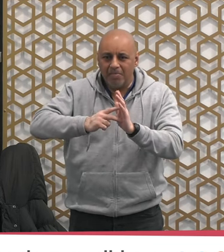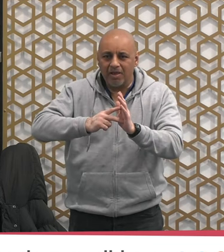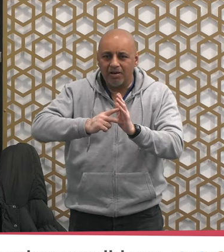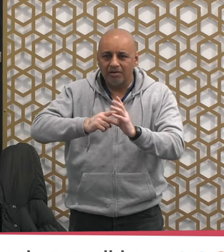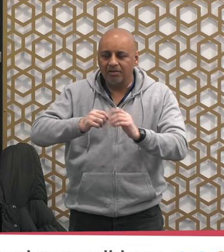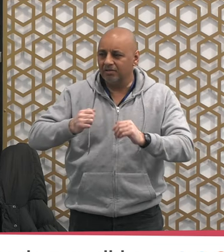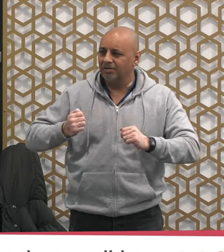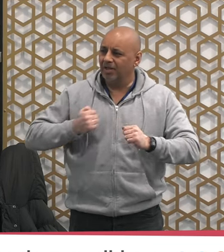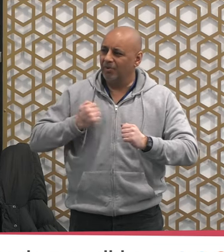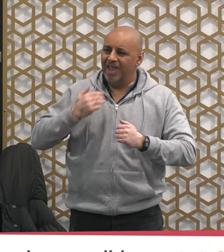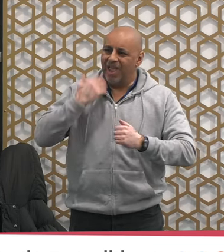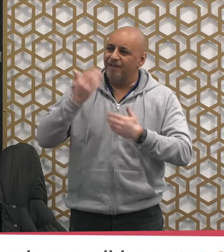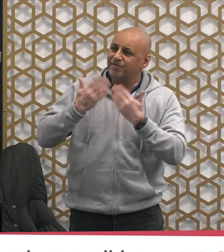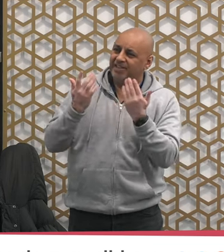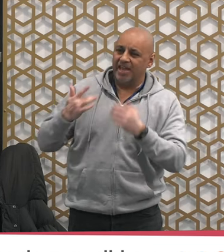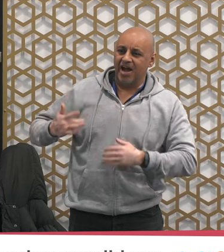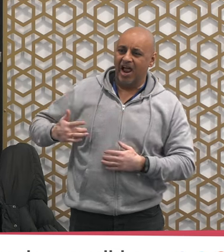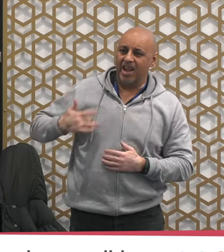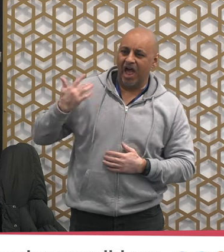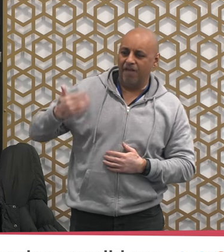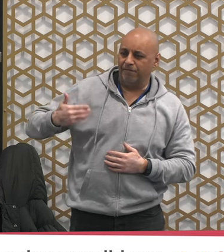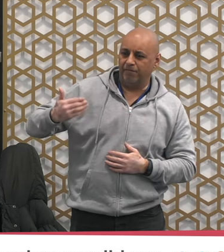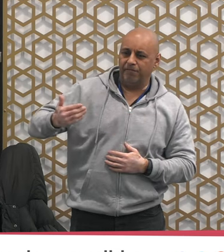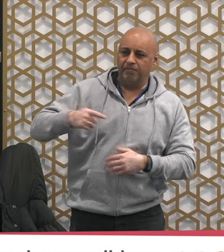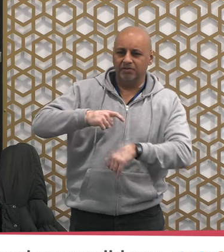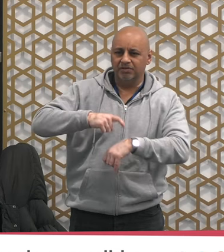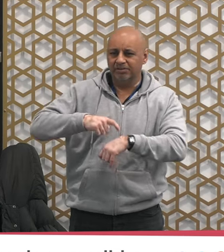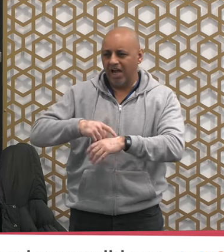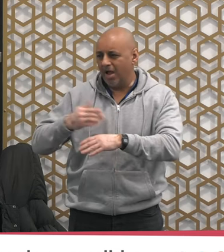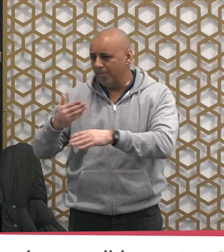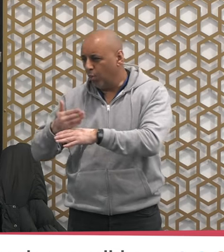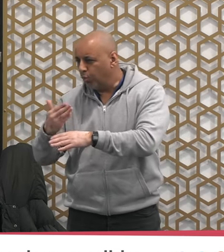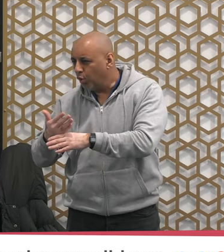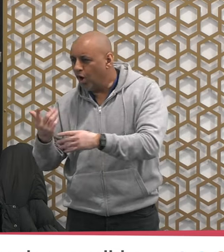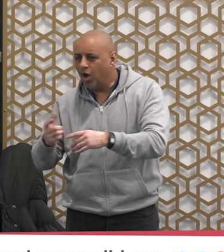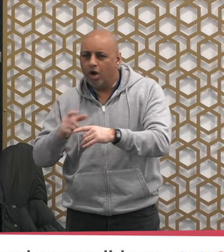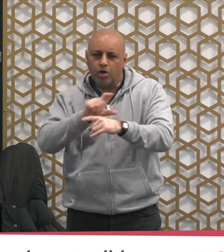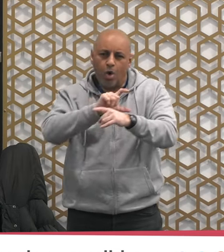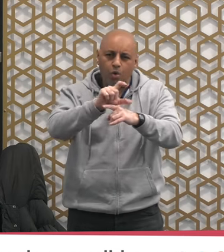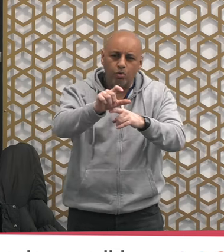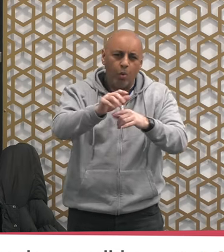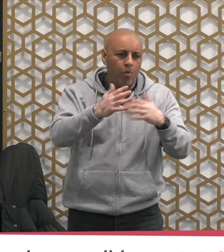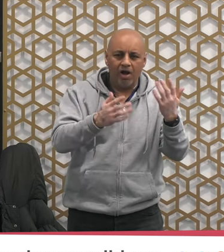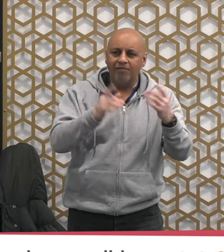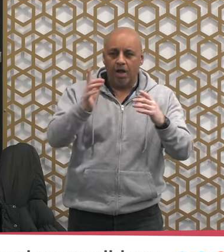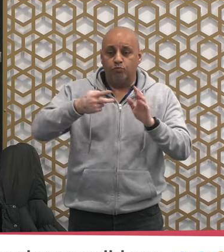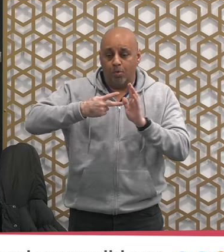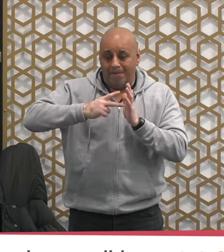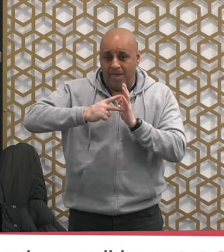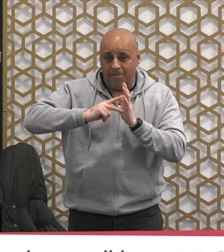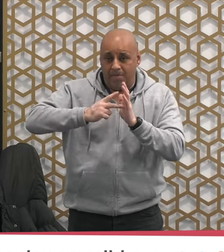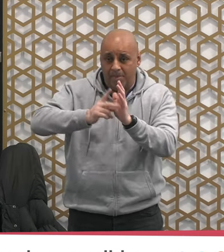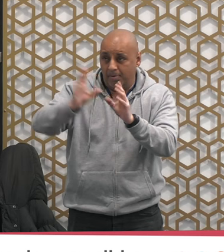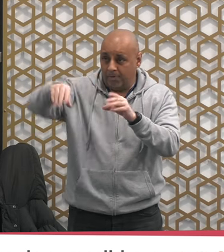to make a solid plan and start working on it now rather than delaying it until the first of Ramadan